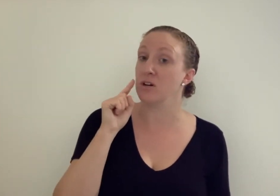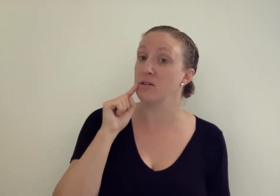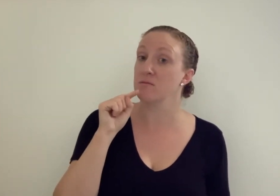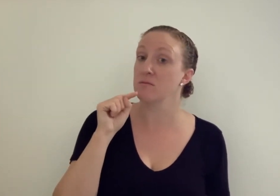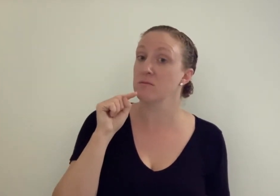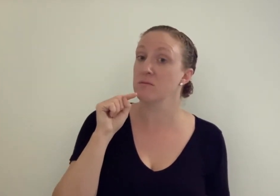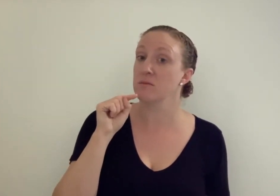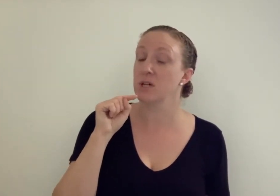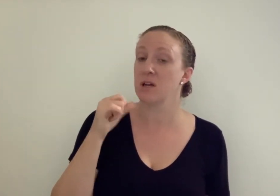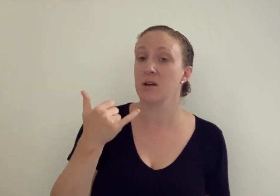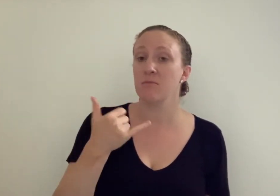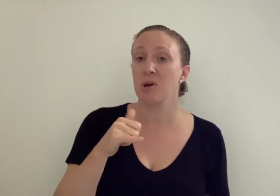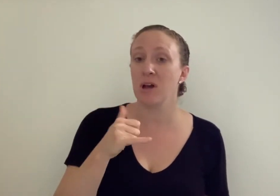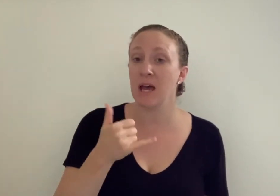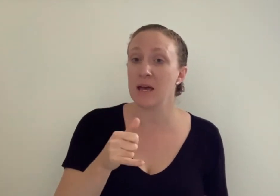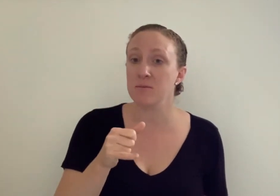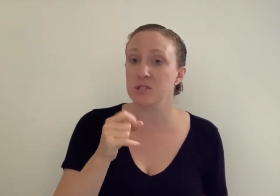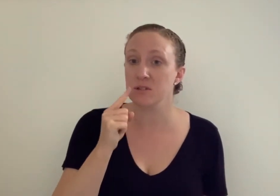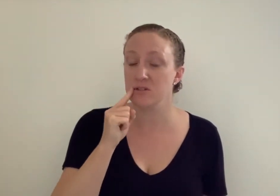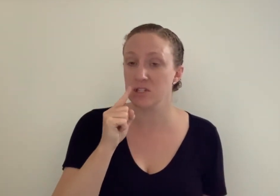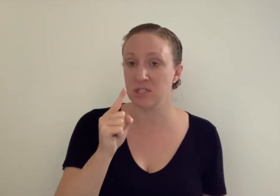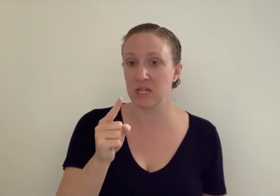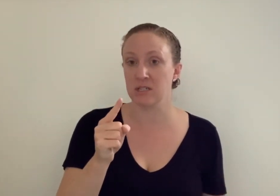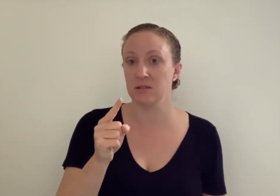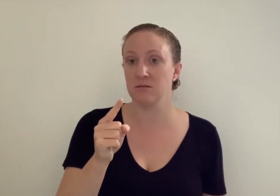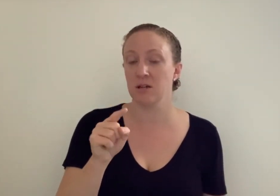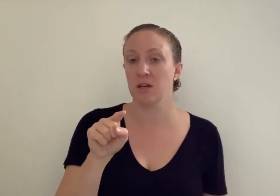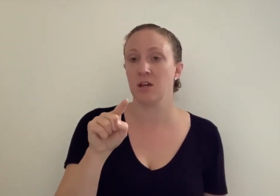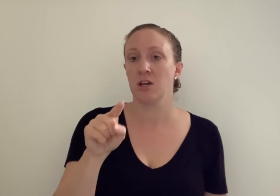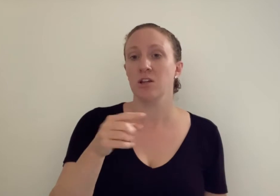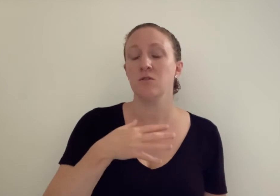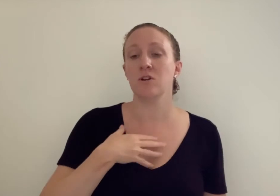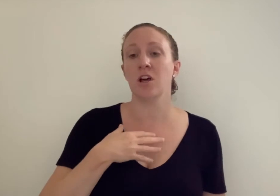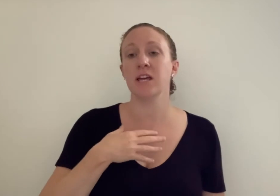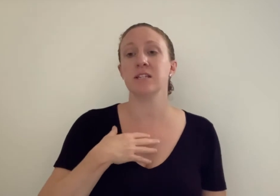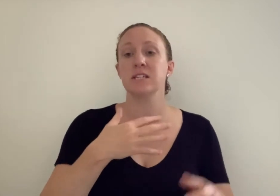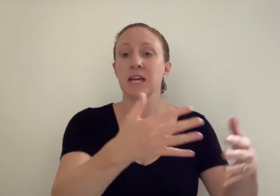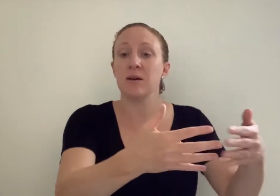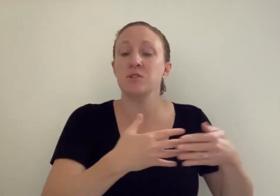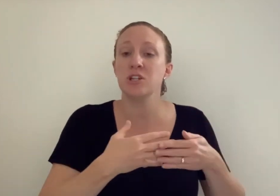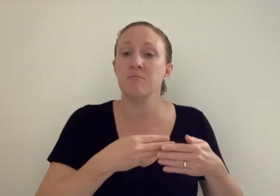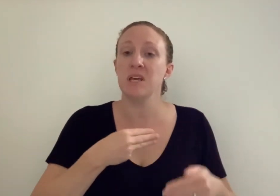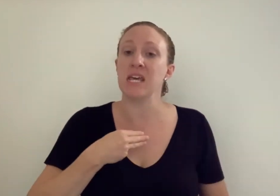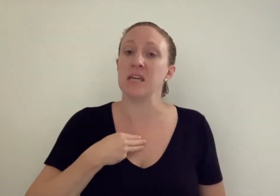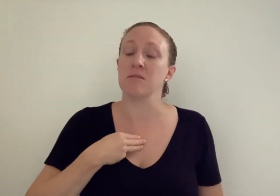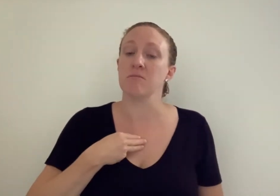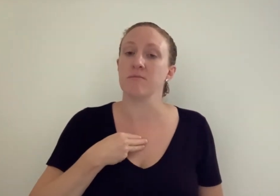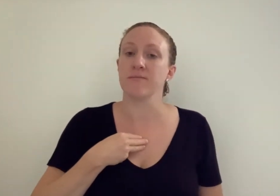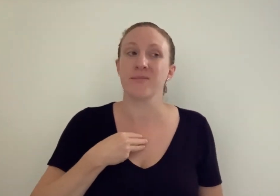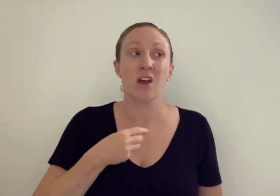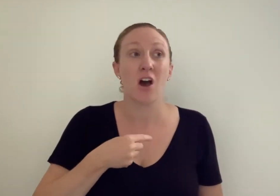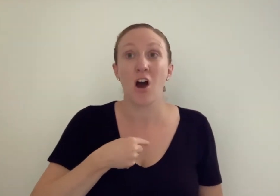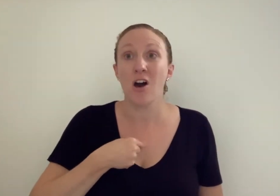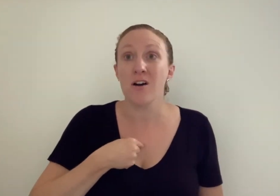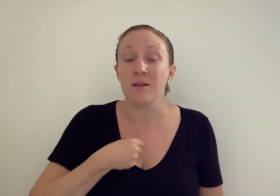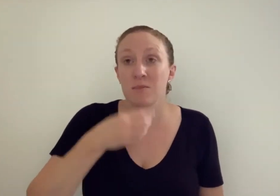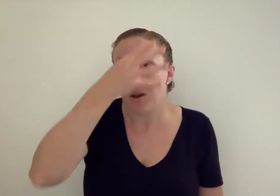Perhaps, she said, you'd like to capture me. I'm